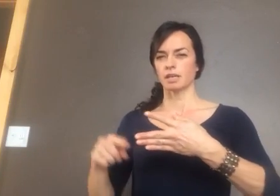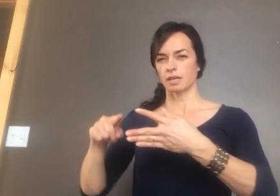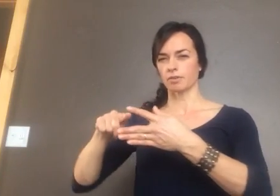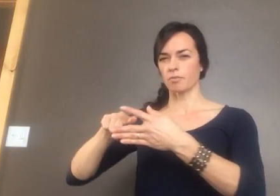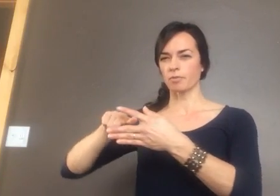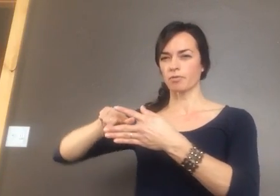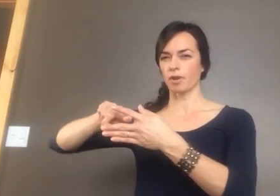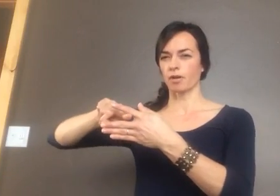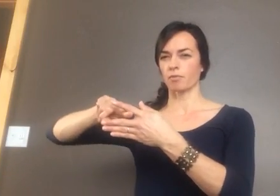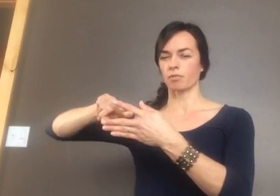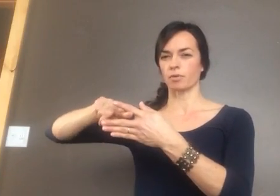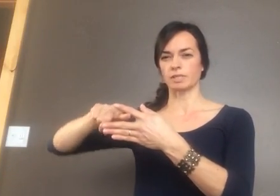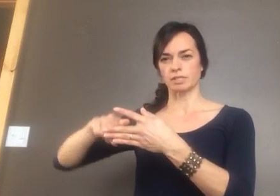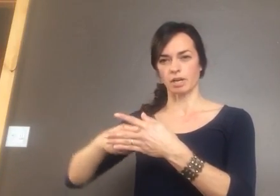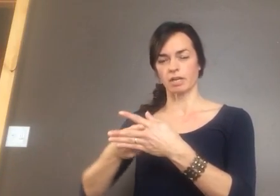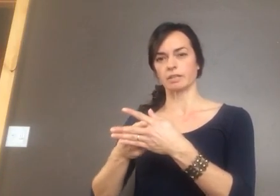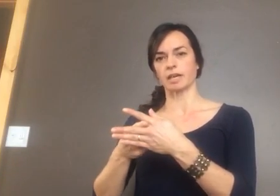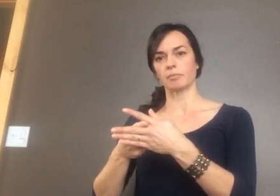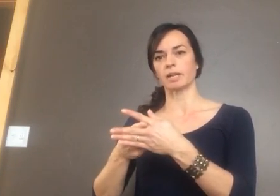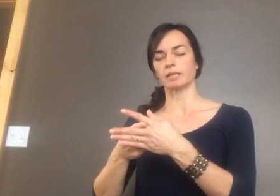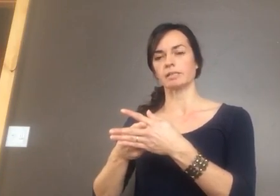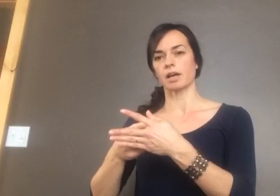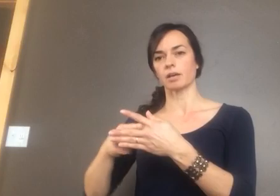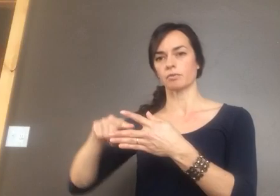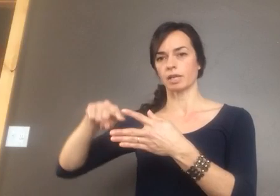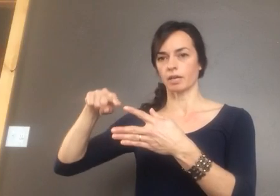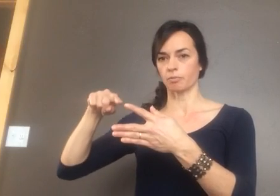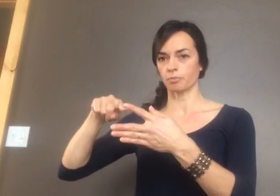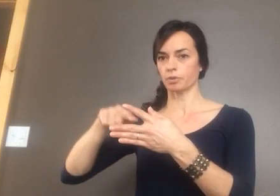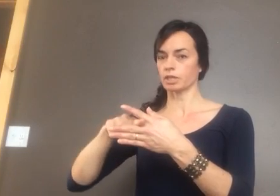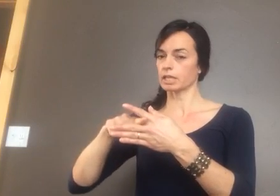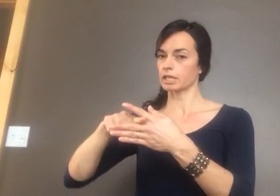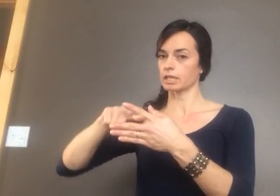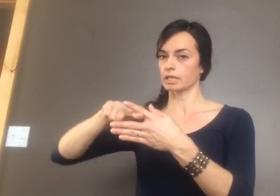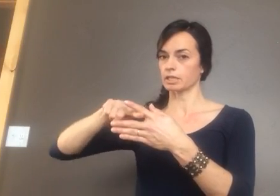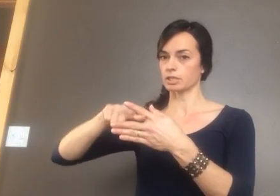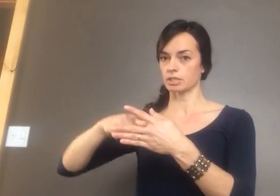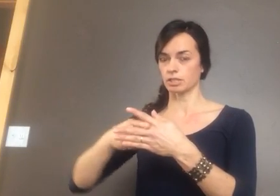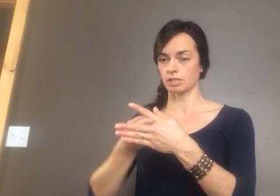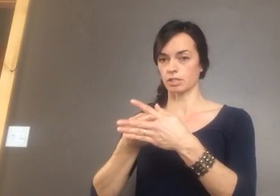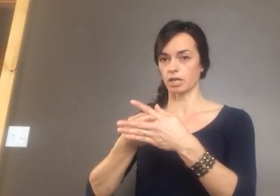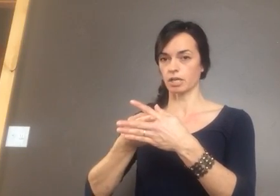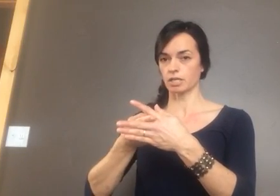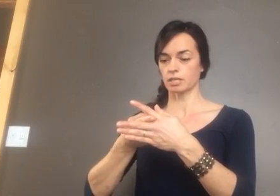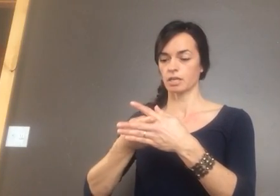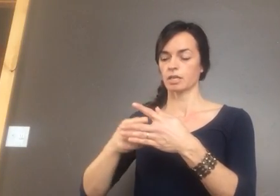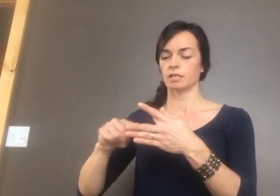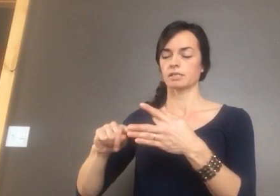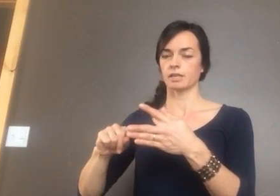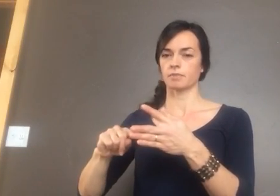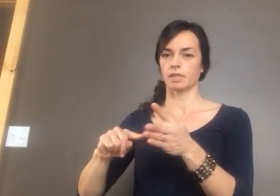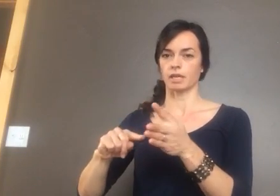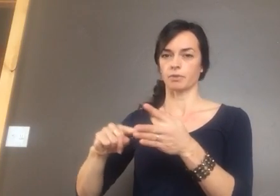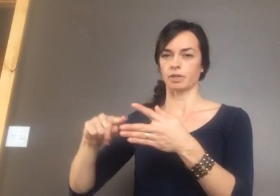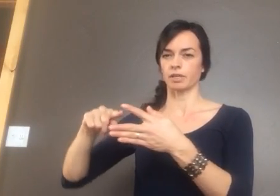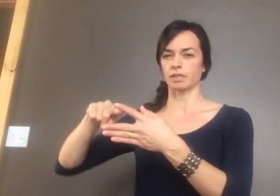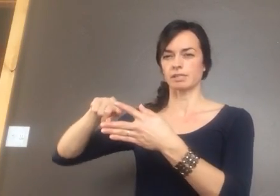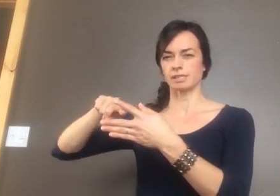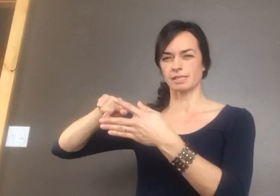if you remember from when we started our timeline song, we kind of put the key in the ignition to start it. Same thing. We're going to, this is a